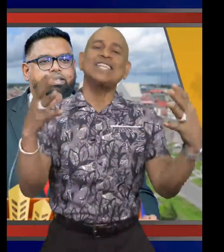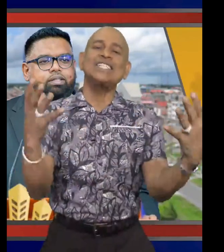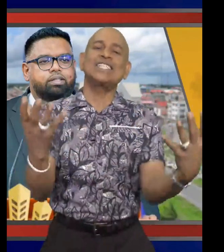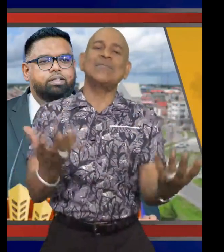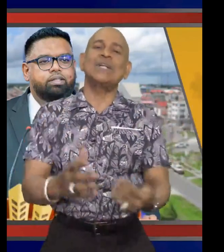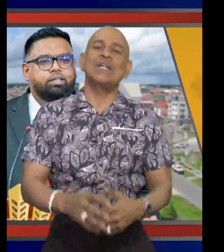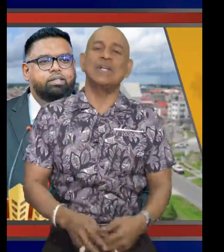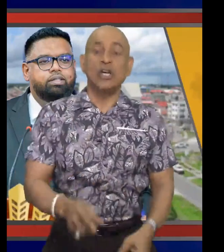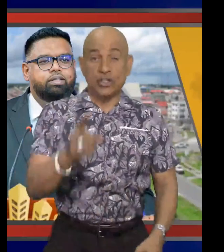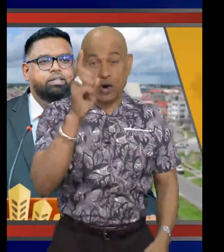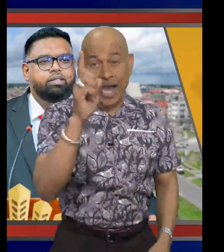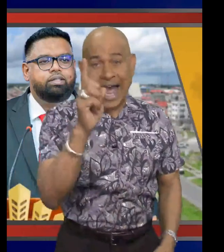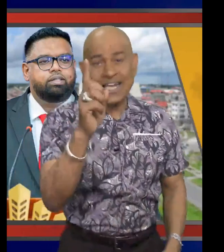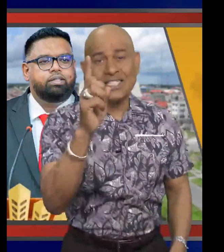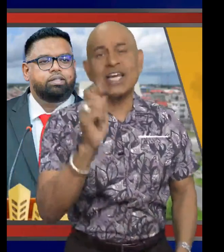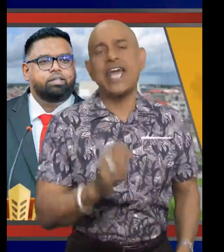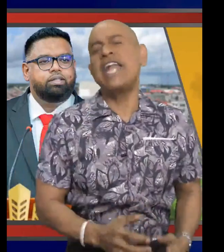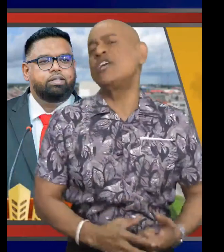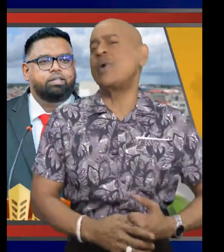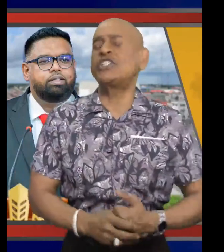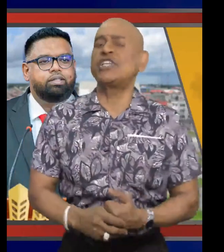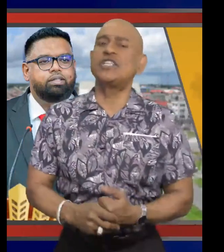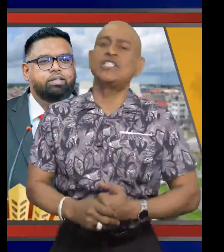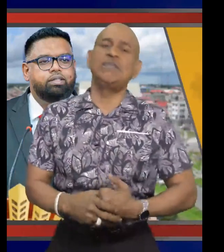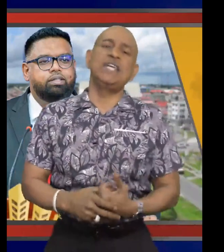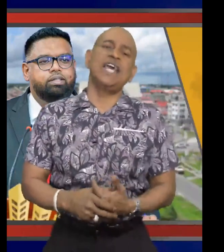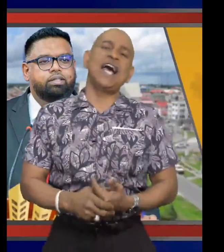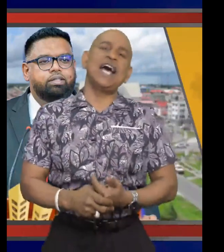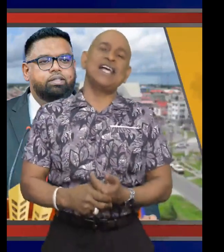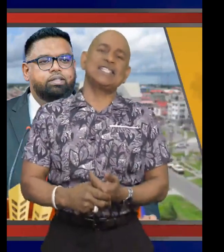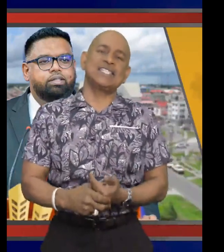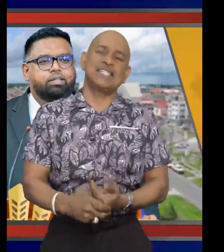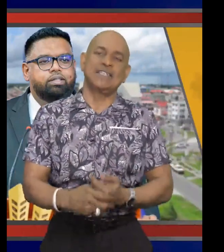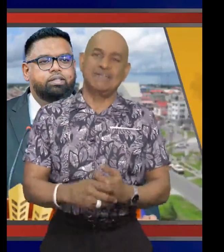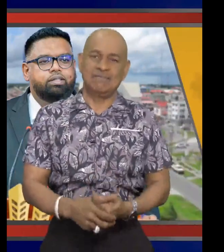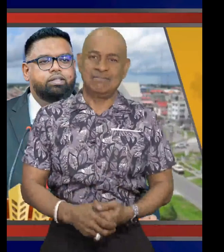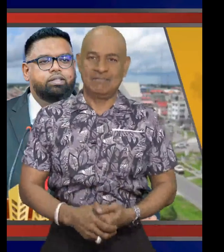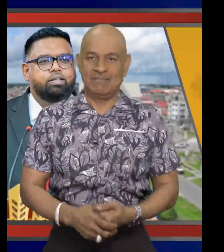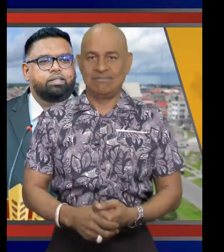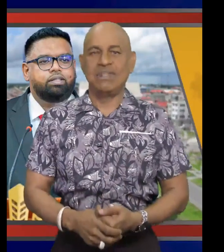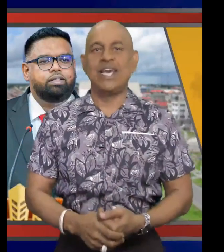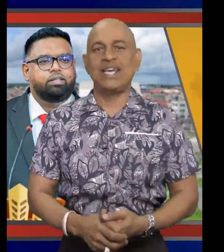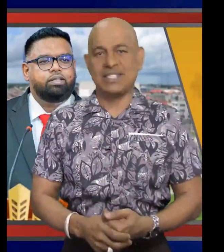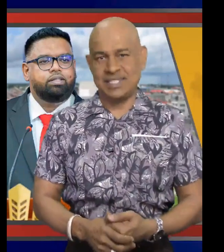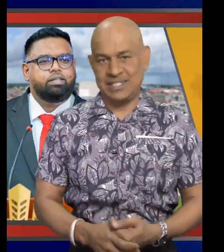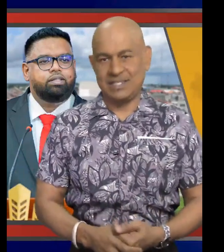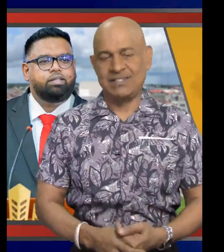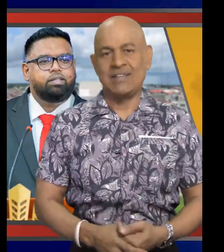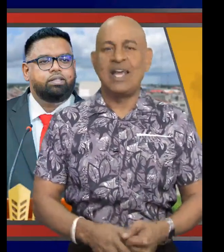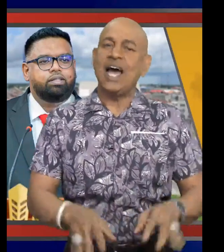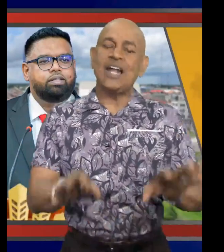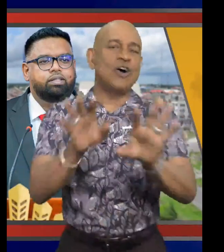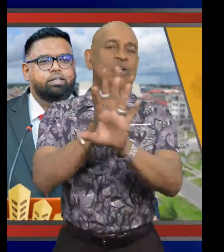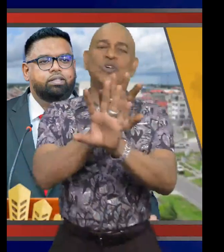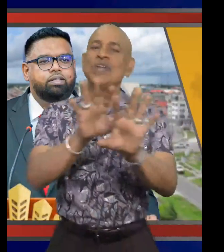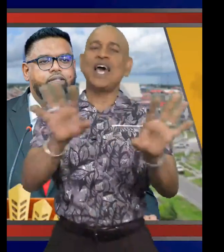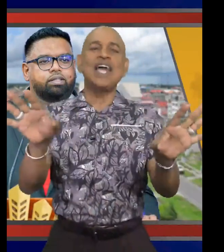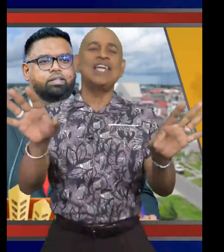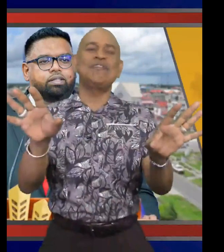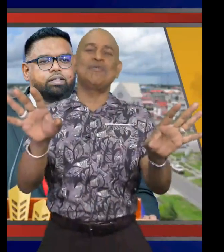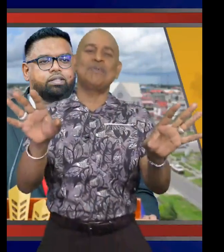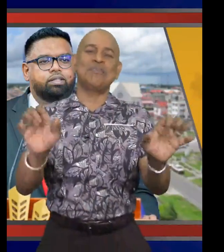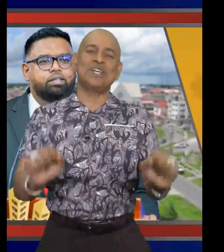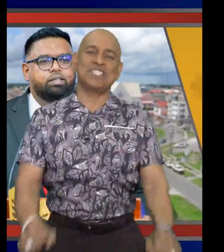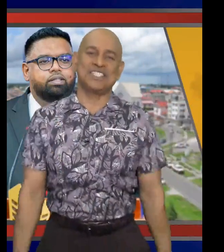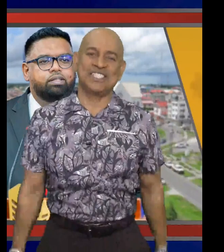accessible to answer any questions the media has, yes, and how we don't